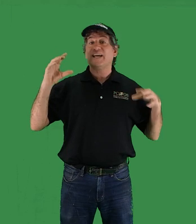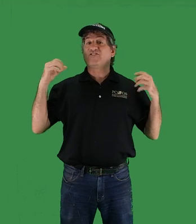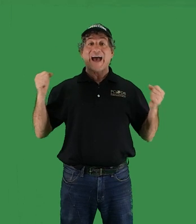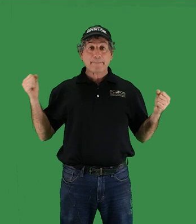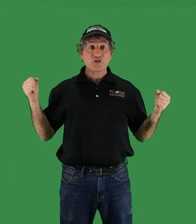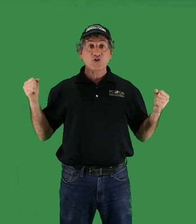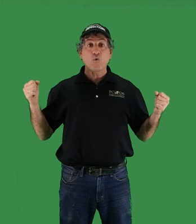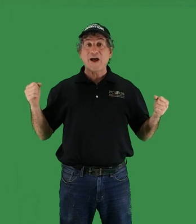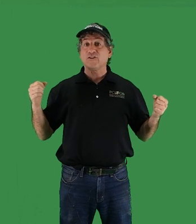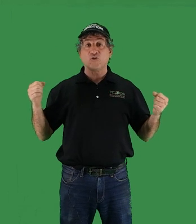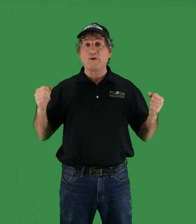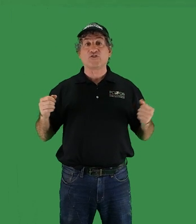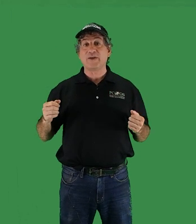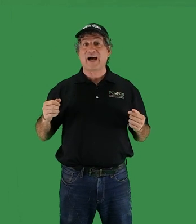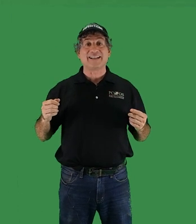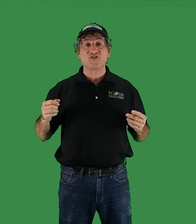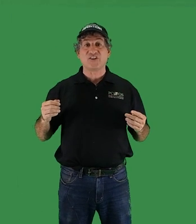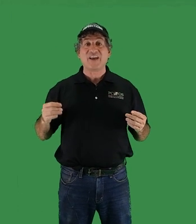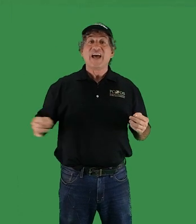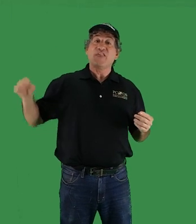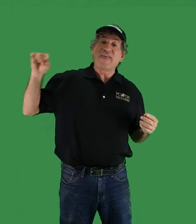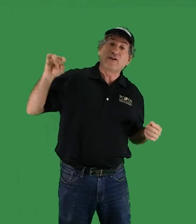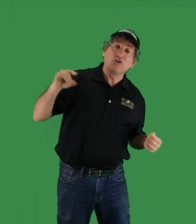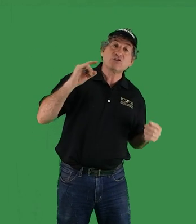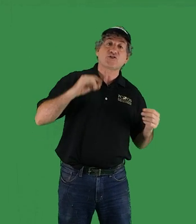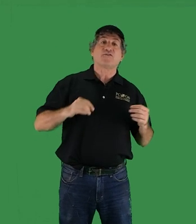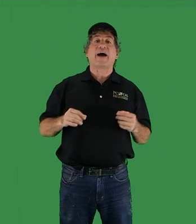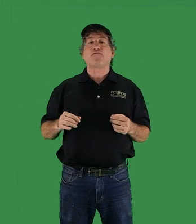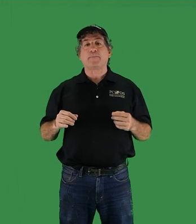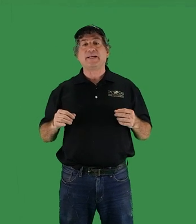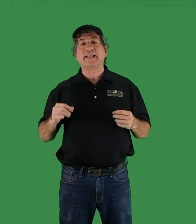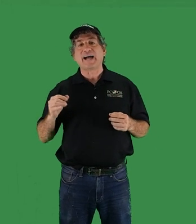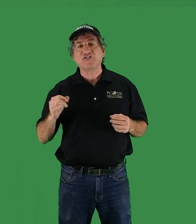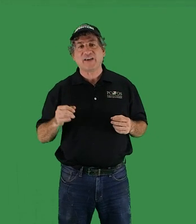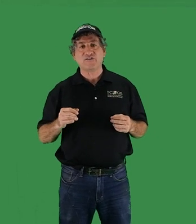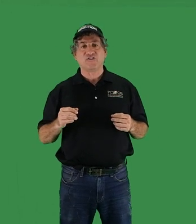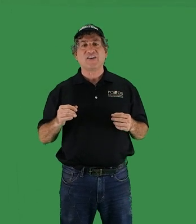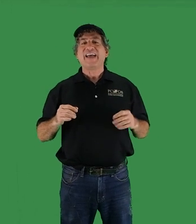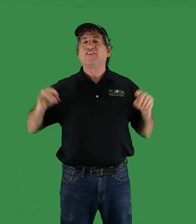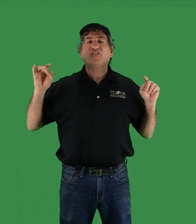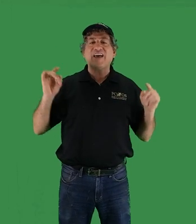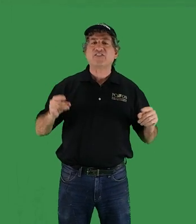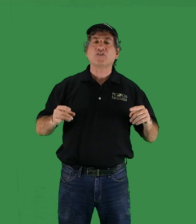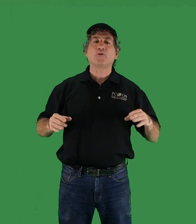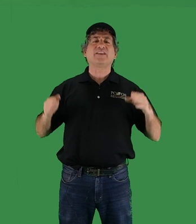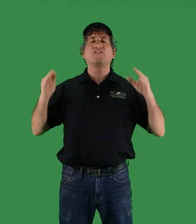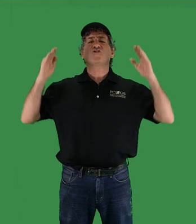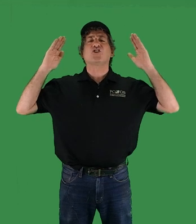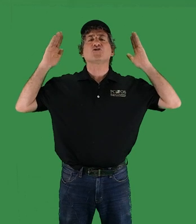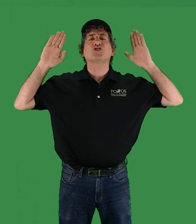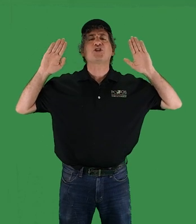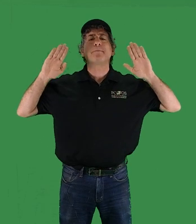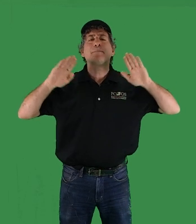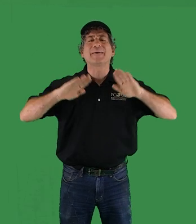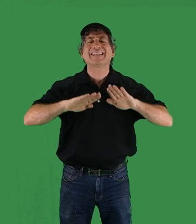adapt so well to winter ecologies that they could survive repeated ice ages is a testimony to the sheer stability